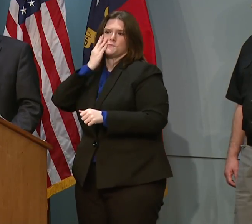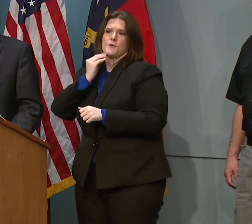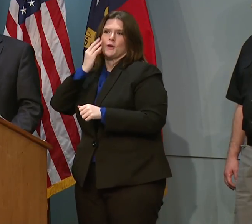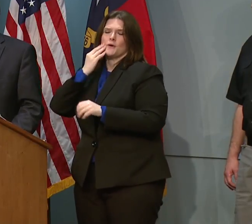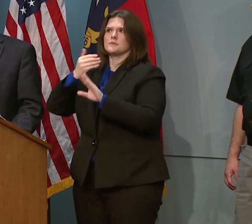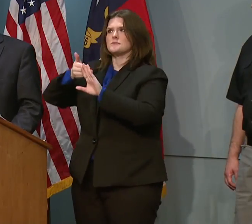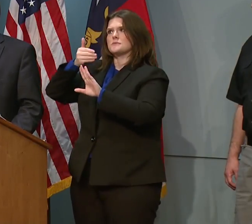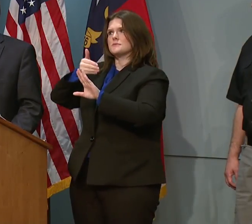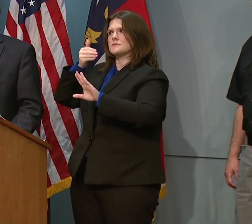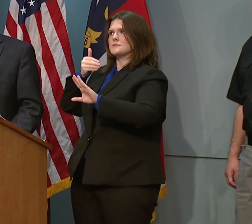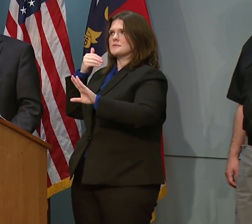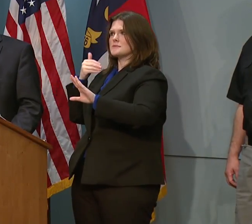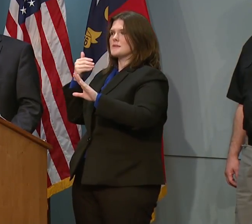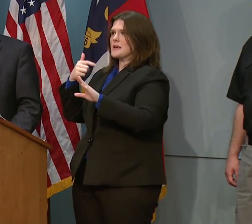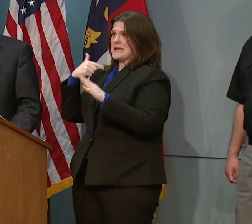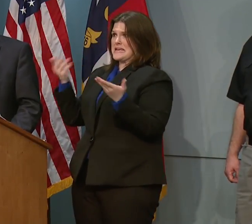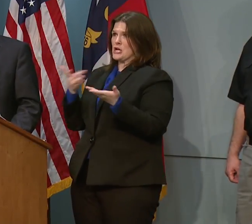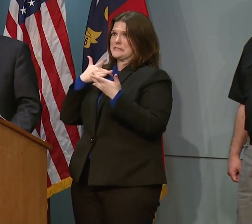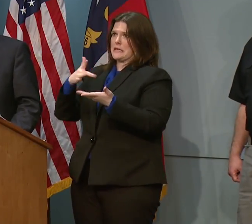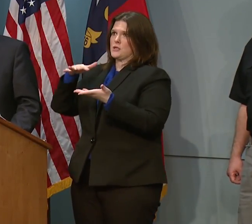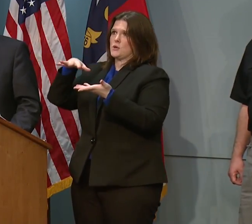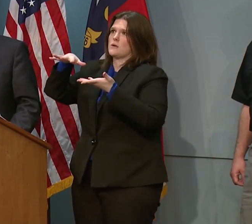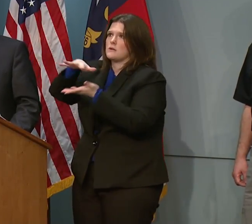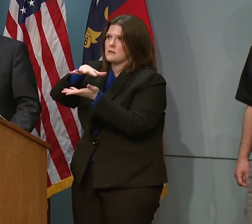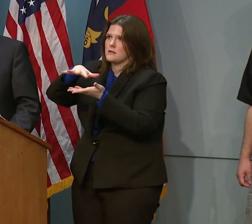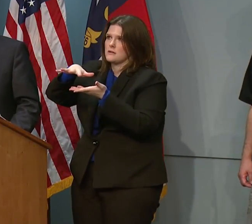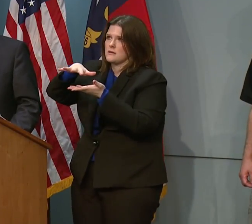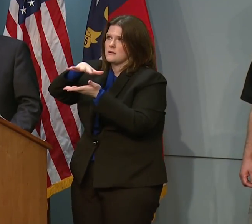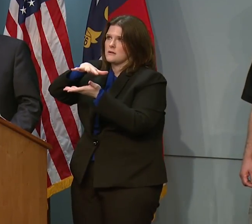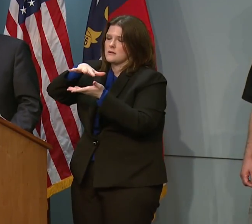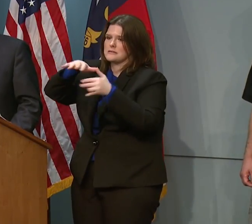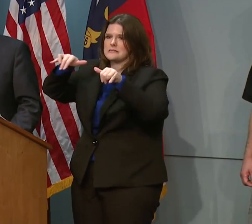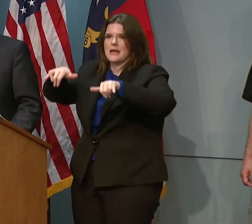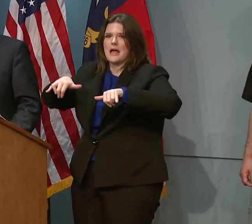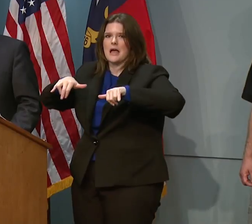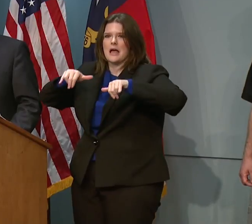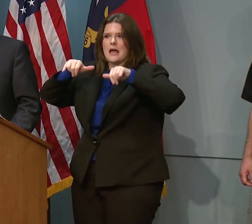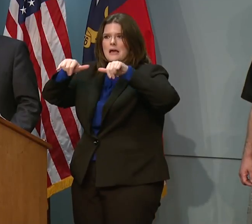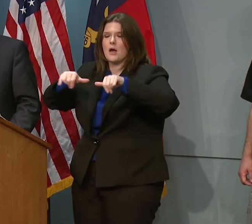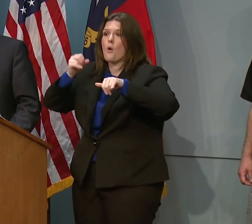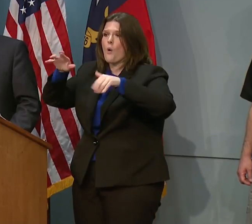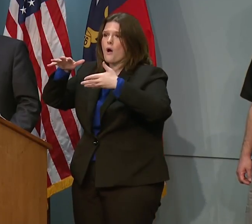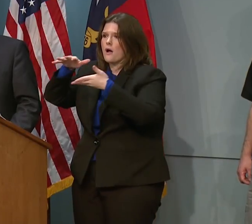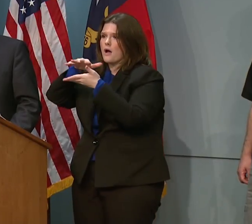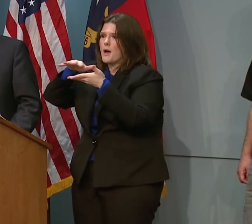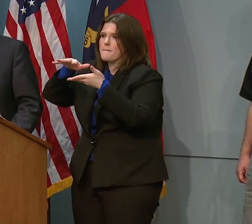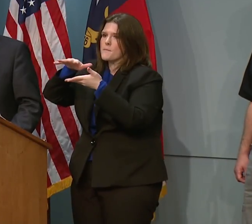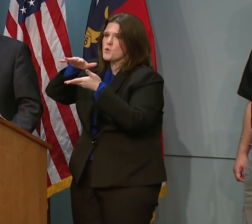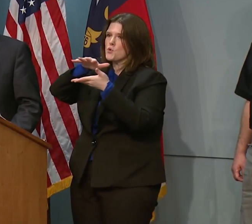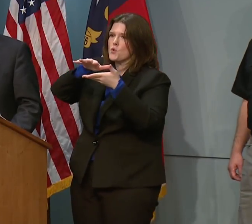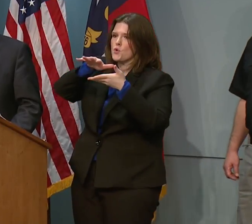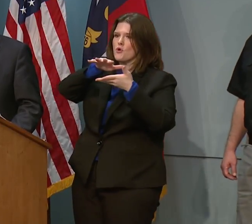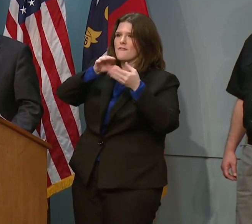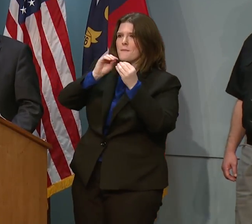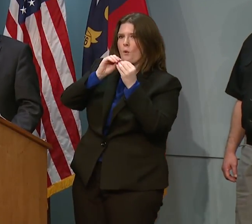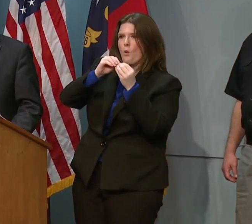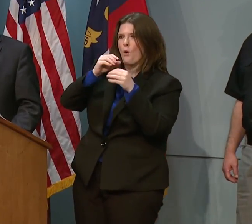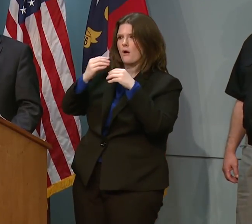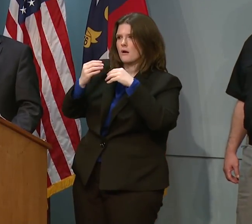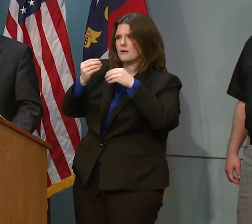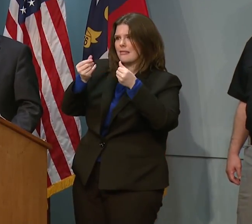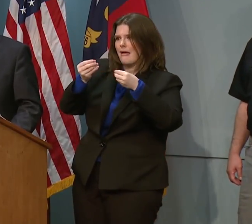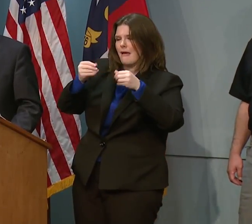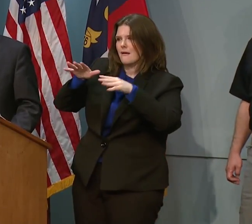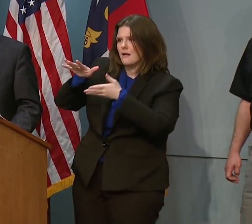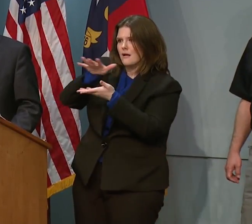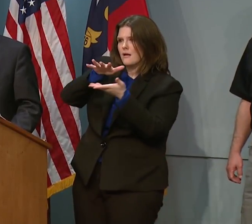Carolina, is things just stall and sit or it moves more inland. These things could shift.